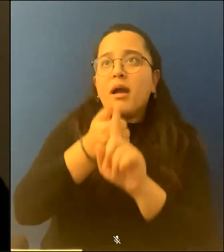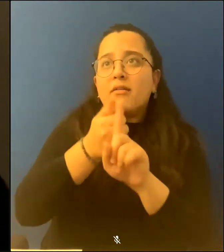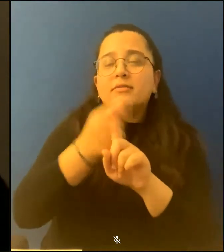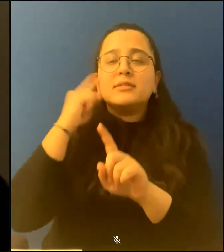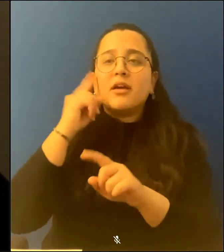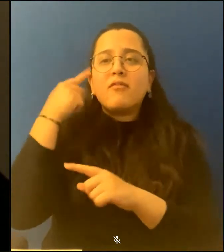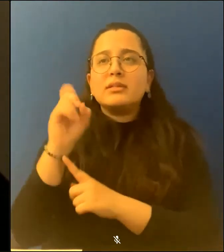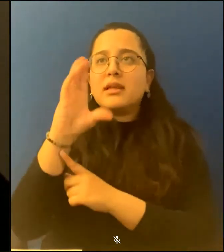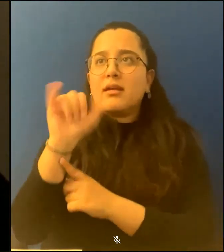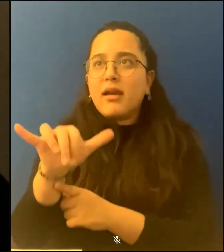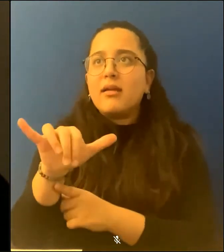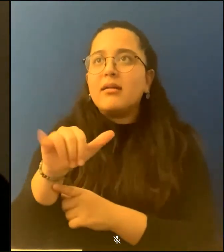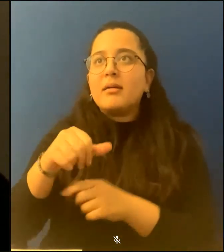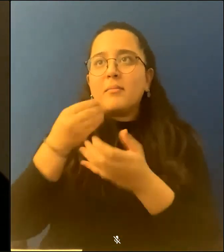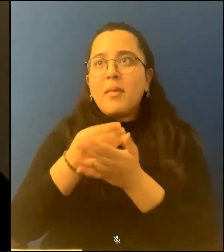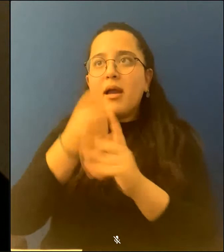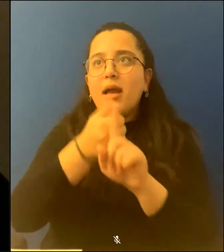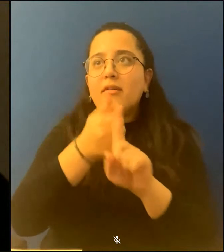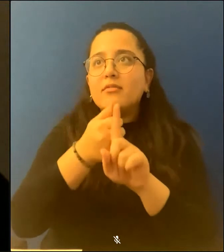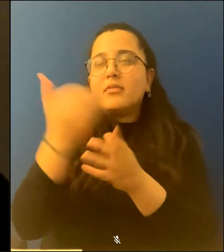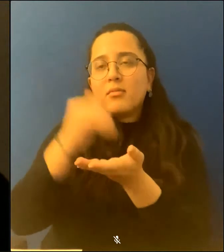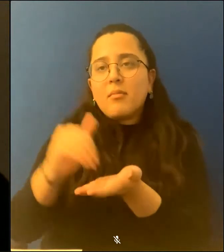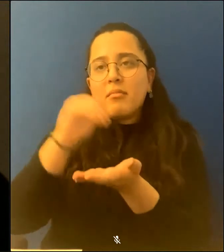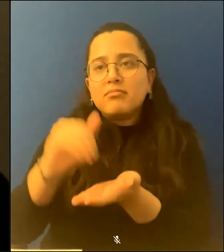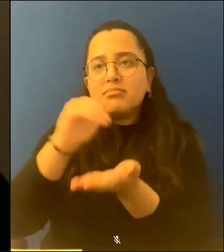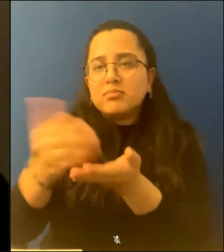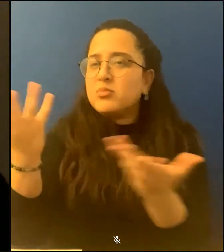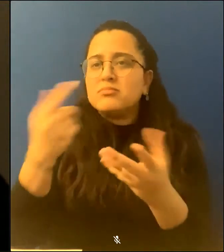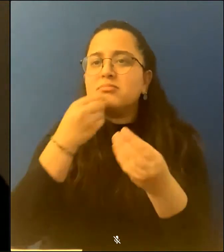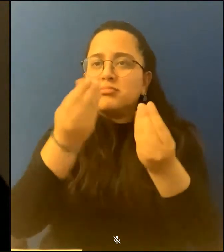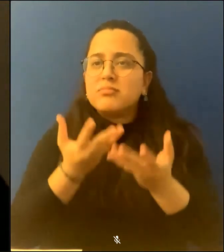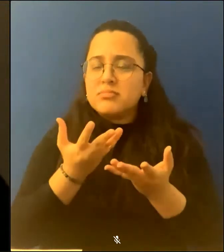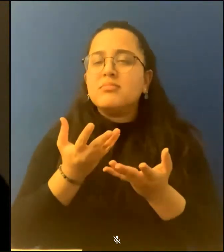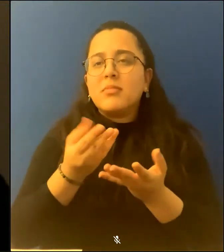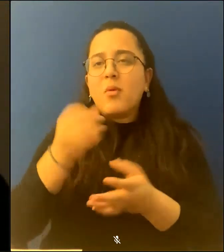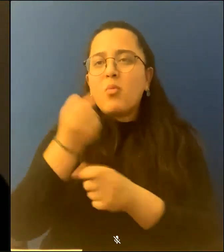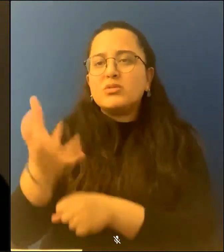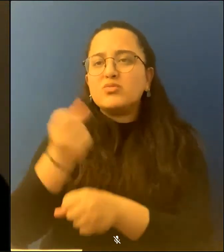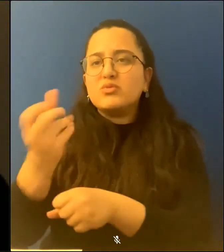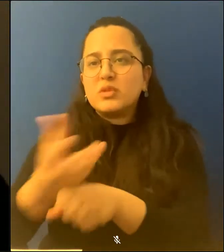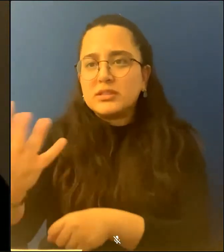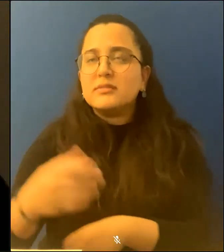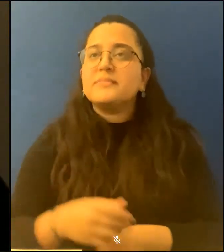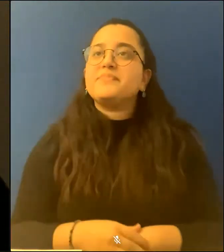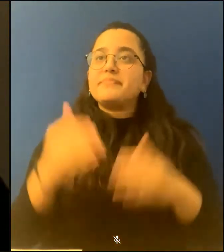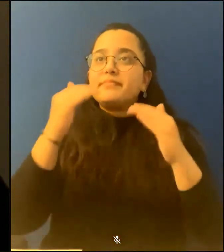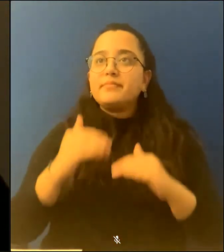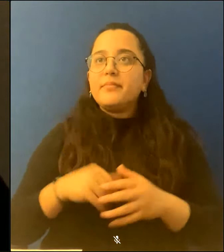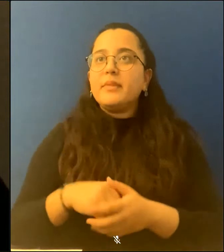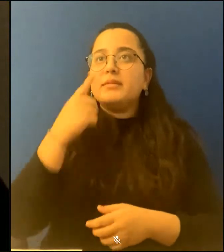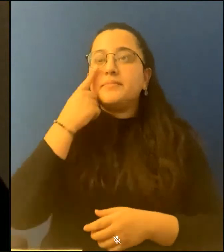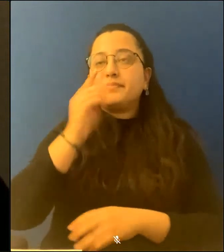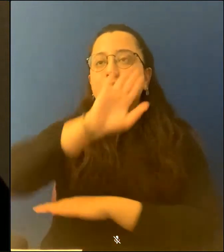West 177th and Broadway. All night you eyed the man I wanted to be. My